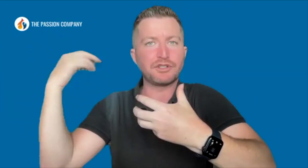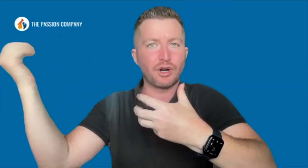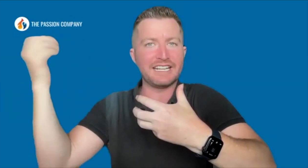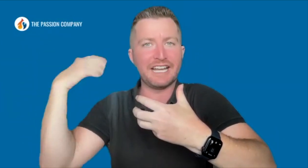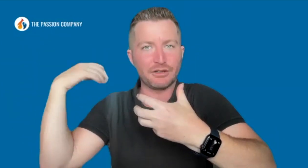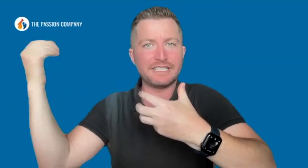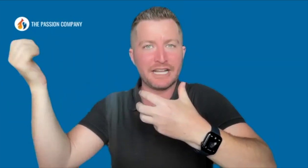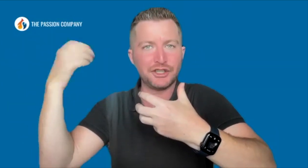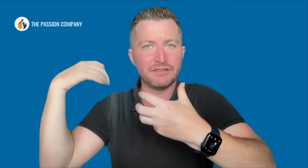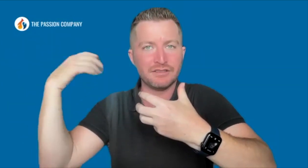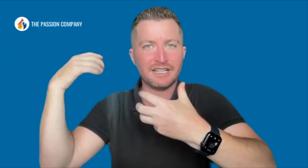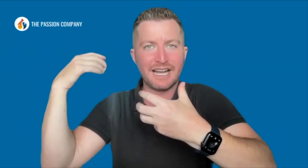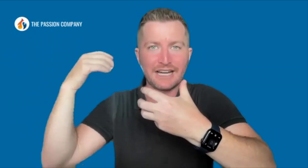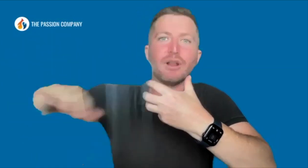trying to get your attention, and you're like,